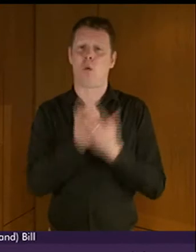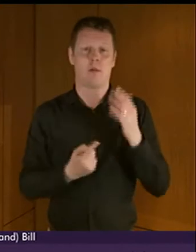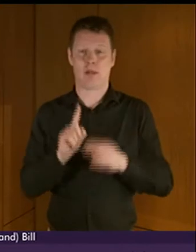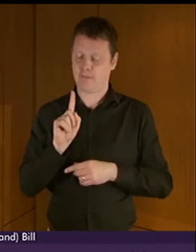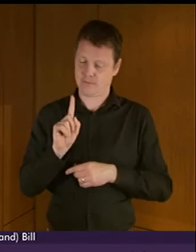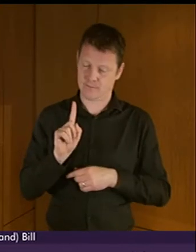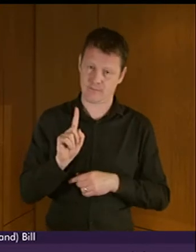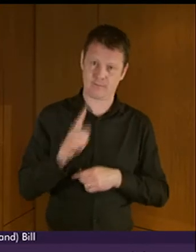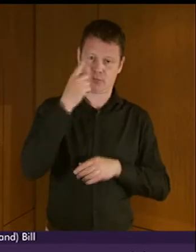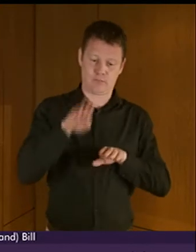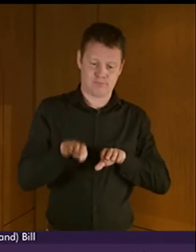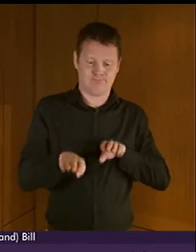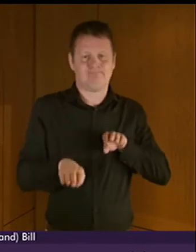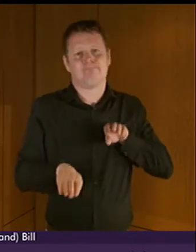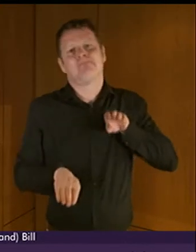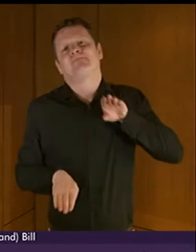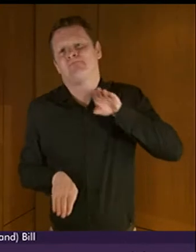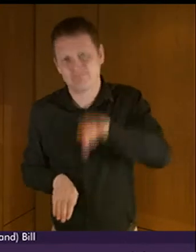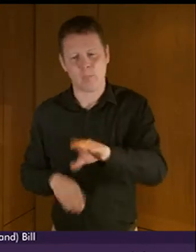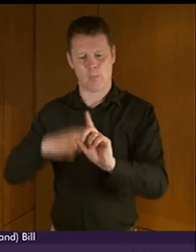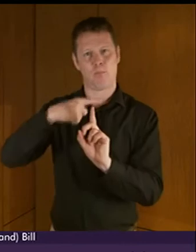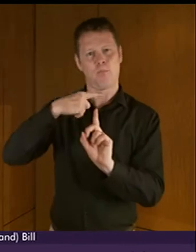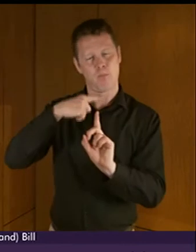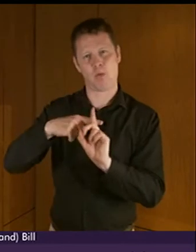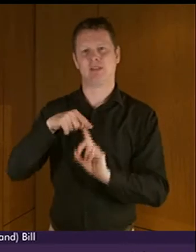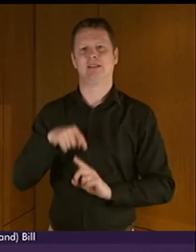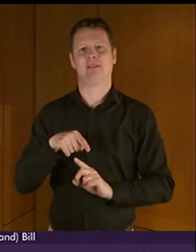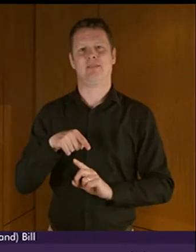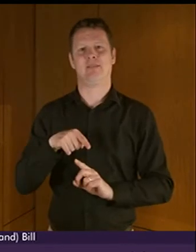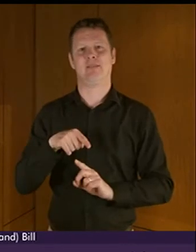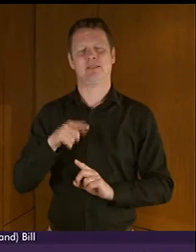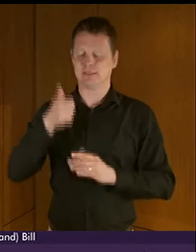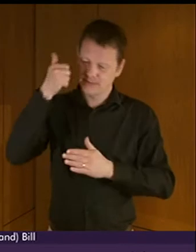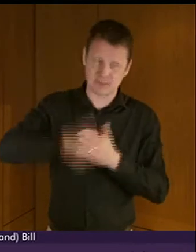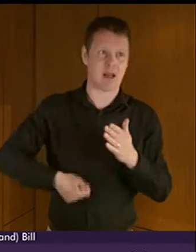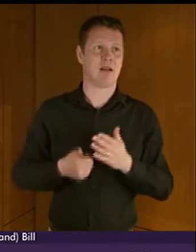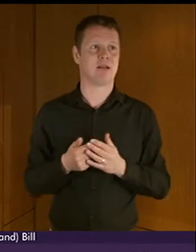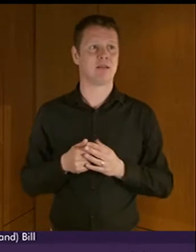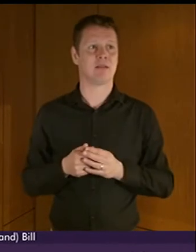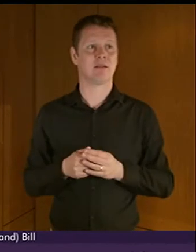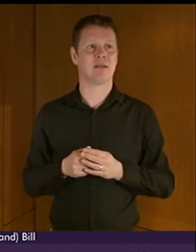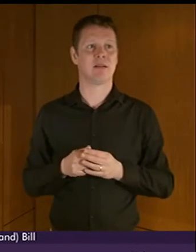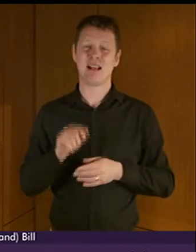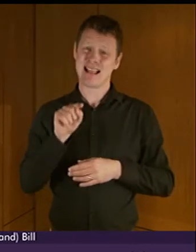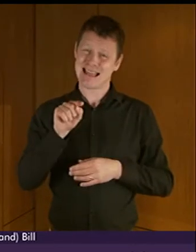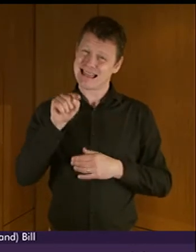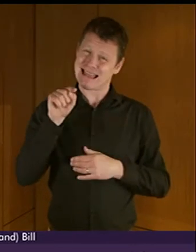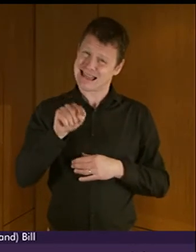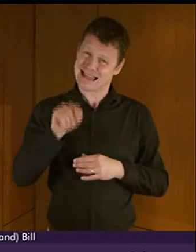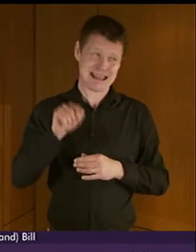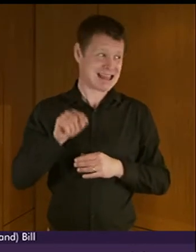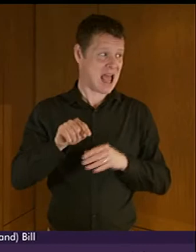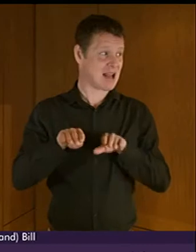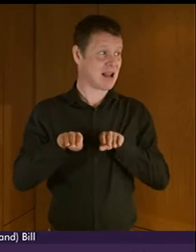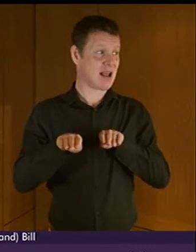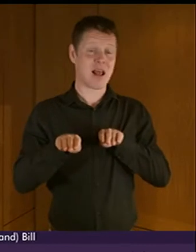positive first step that Nigel Don and Stuart Maxwell alluded to it's that starting point of